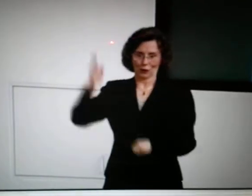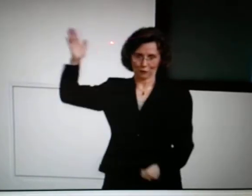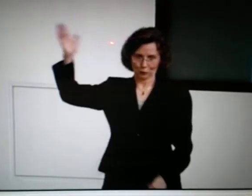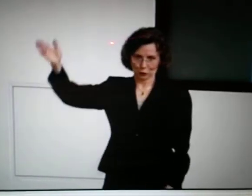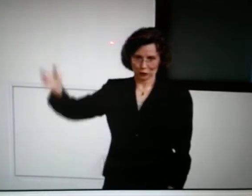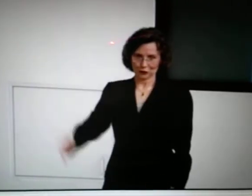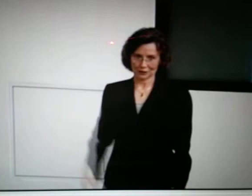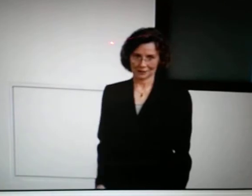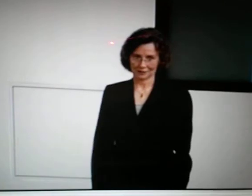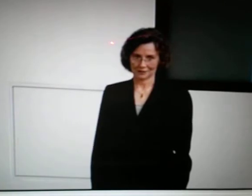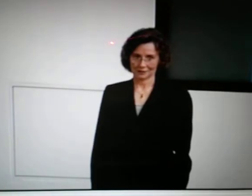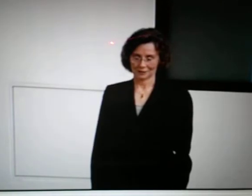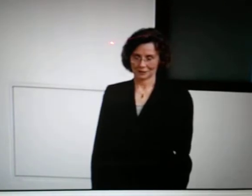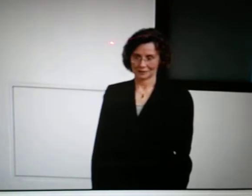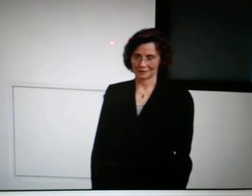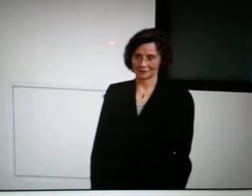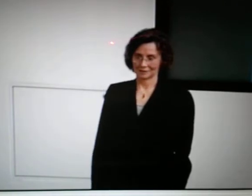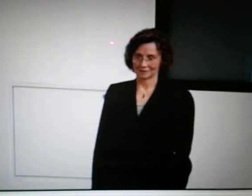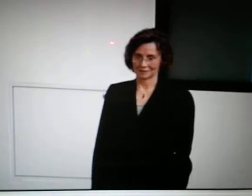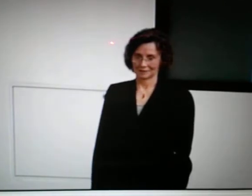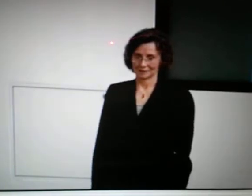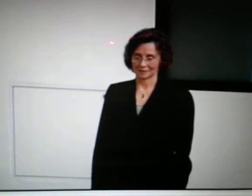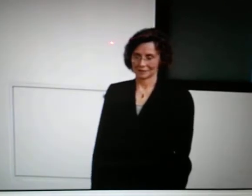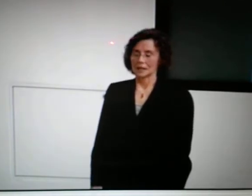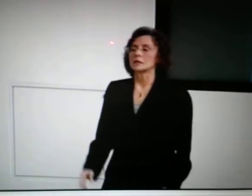through what's going to happen and to change our future.